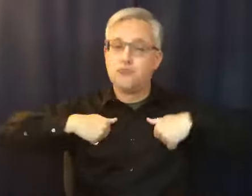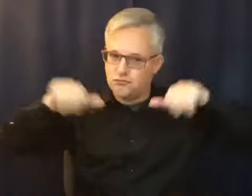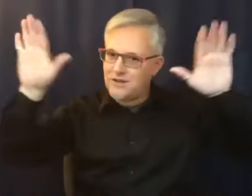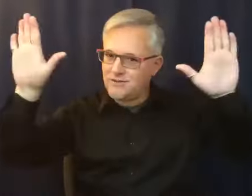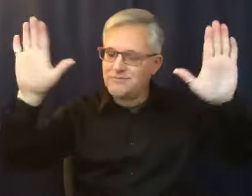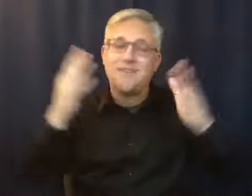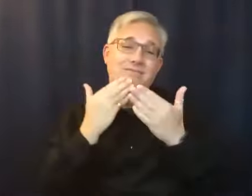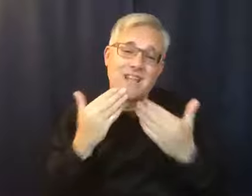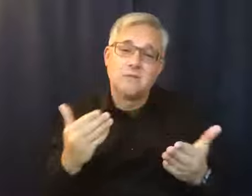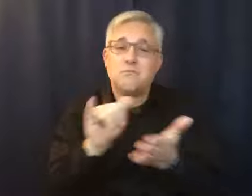can say.